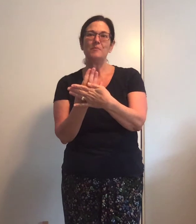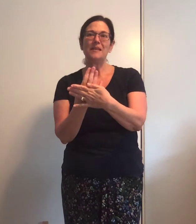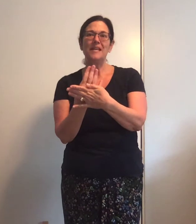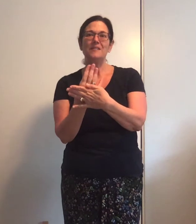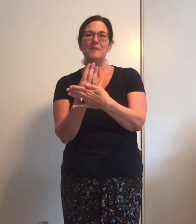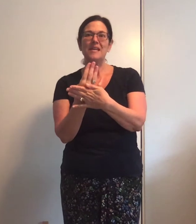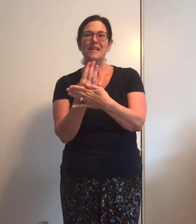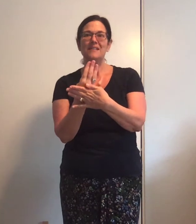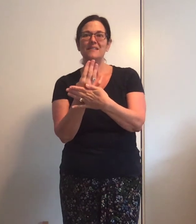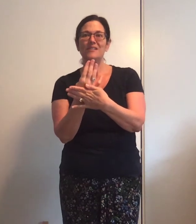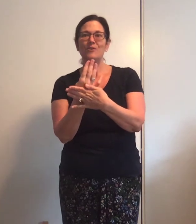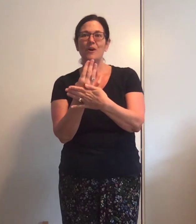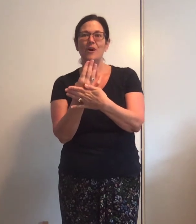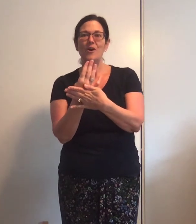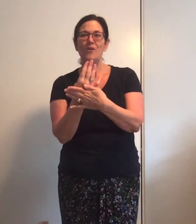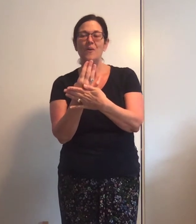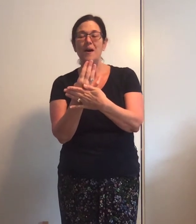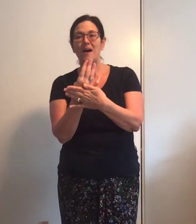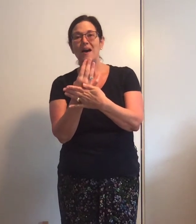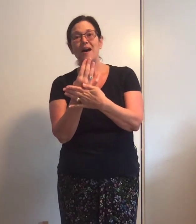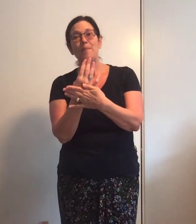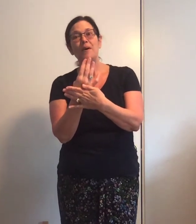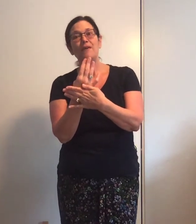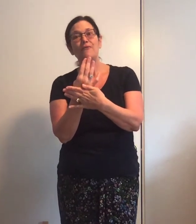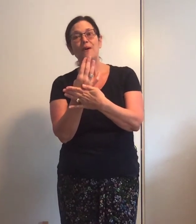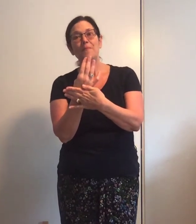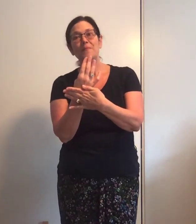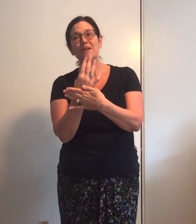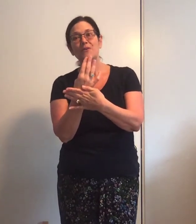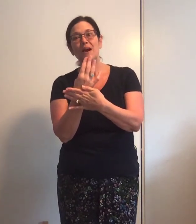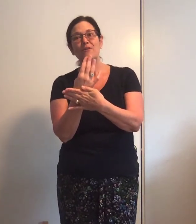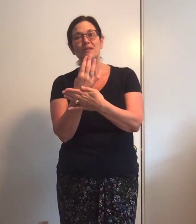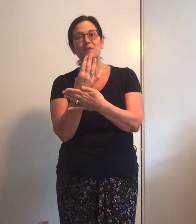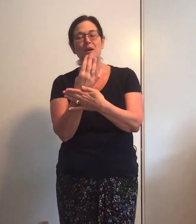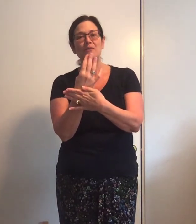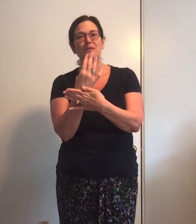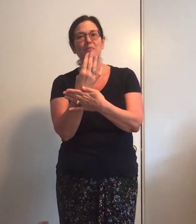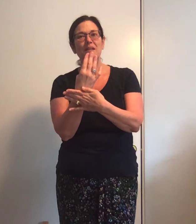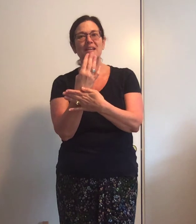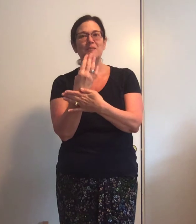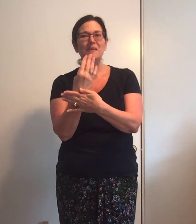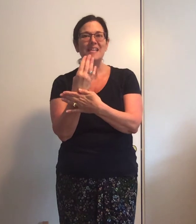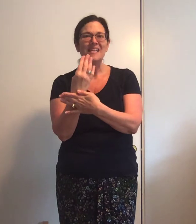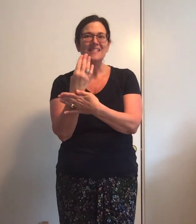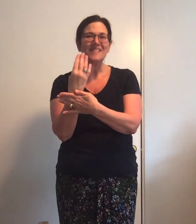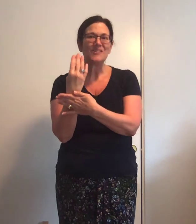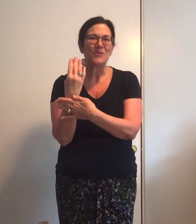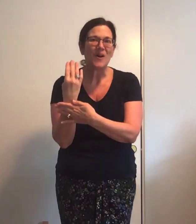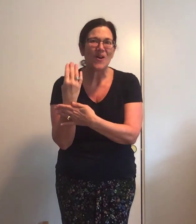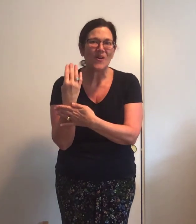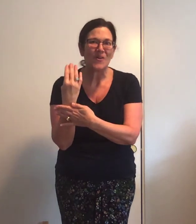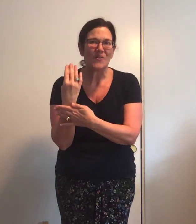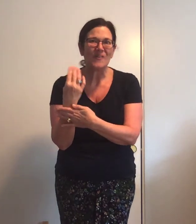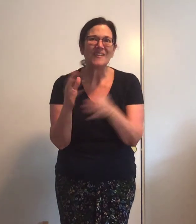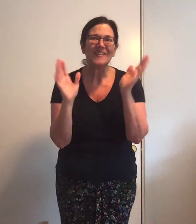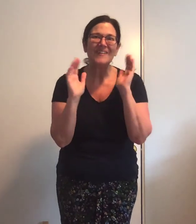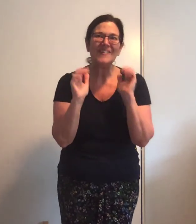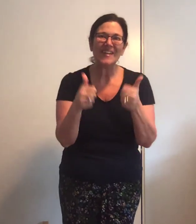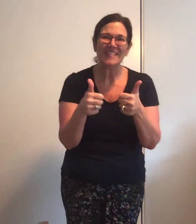plant begins to grow. Up from the ground it sprouts. The plant begins to grow. Great